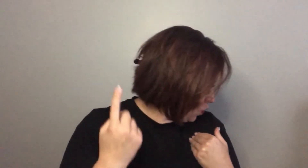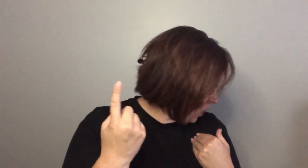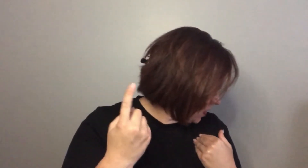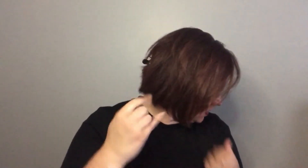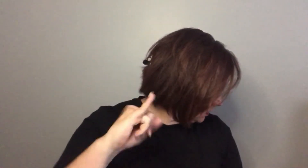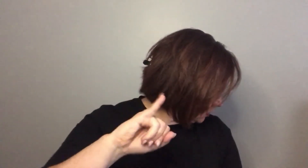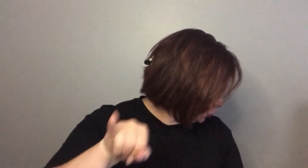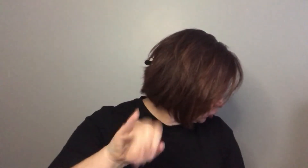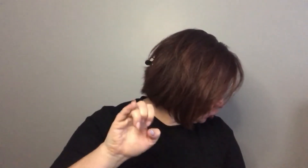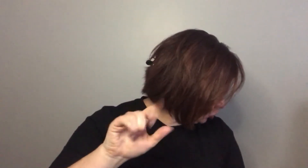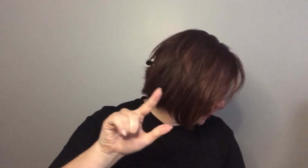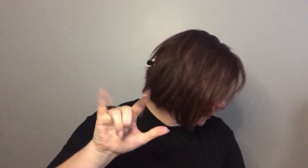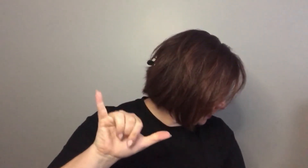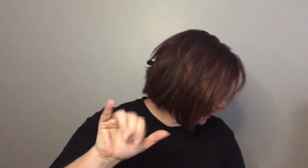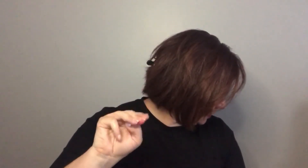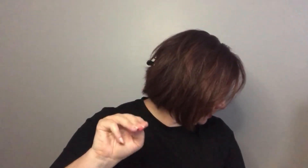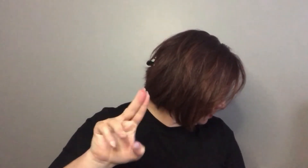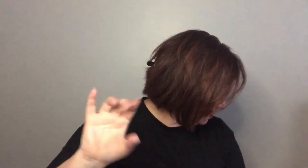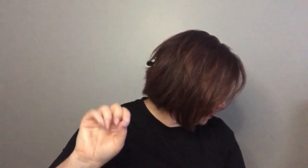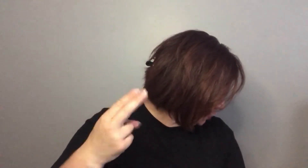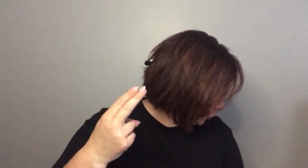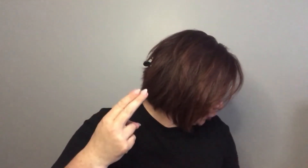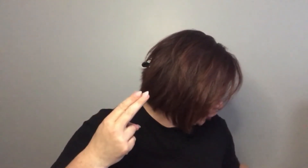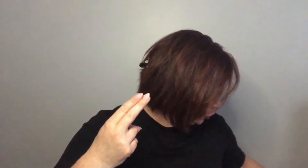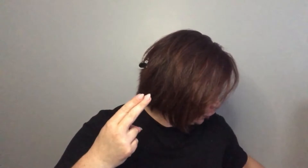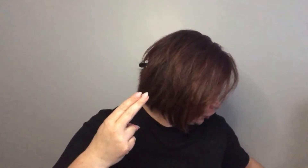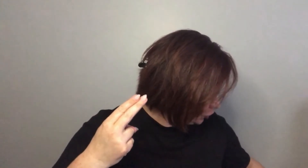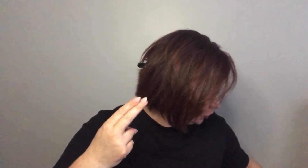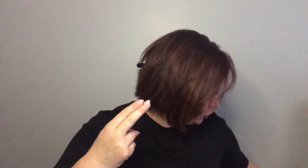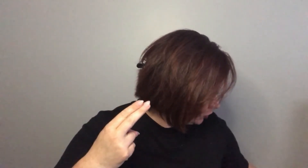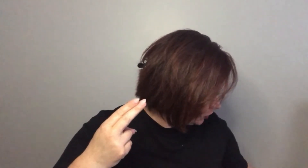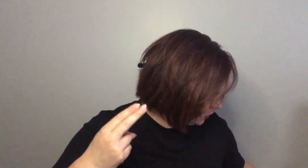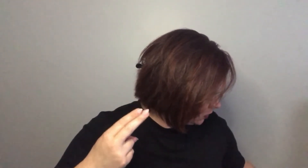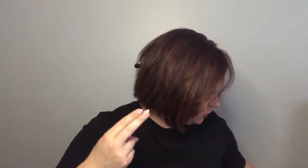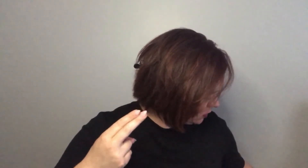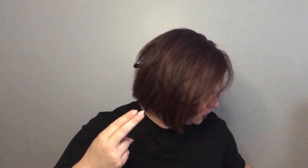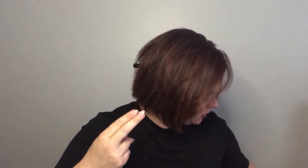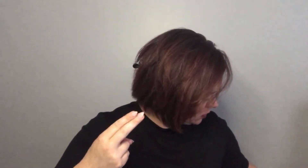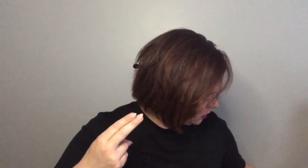where'd it go I have one it's one of the jelly much